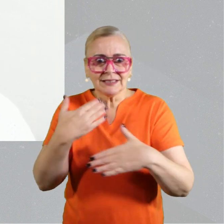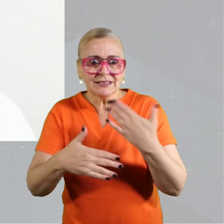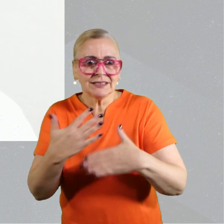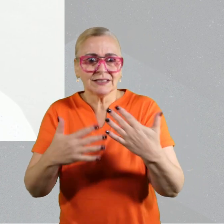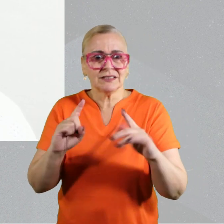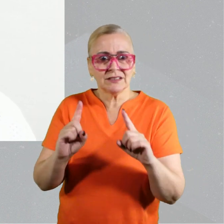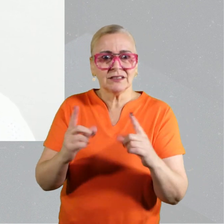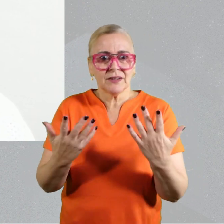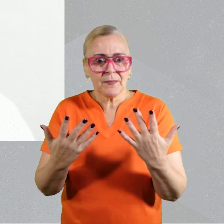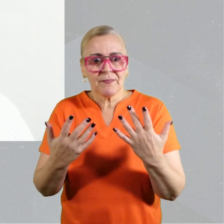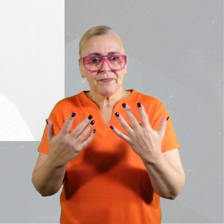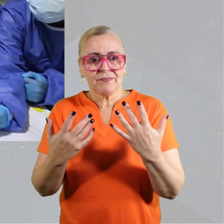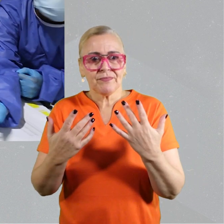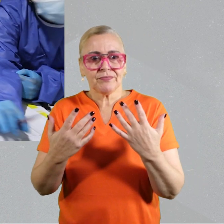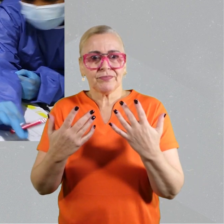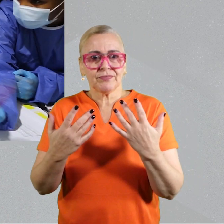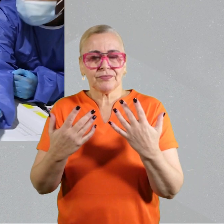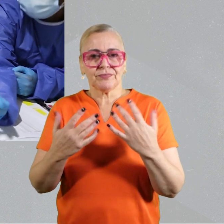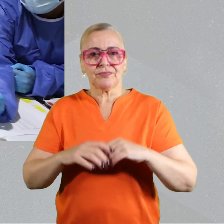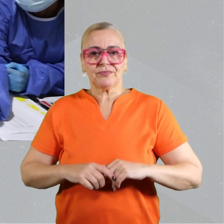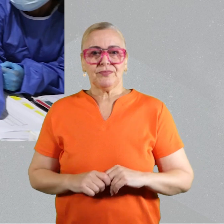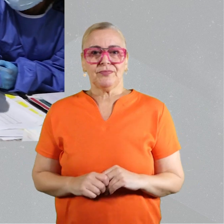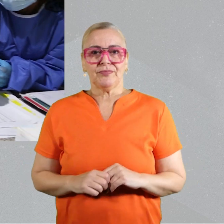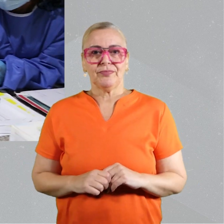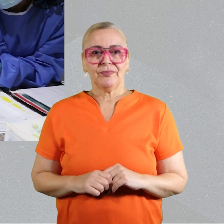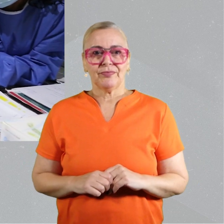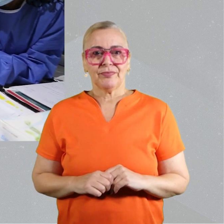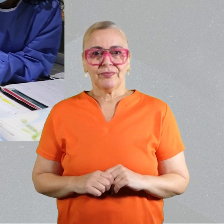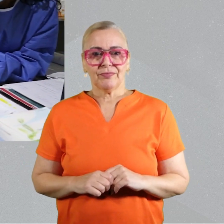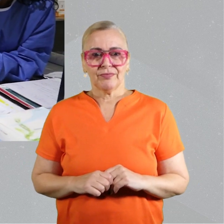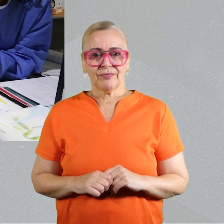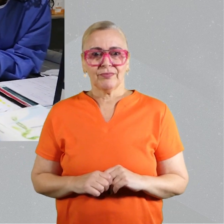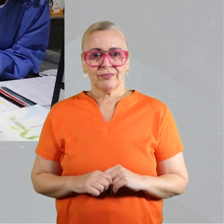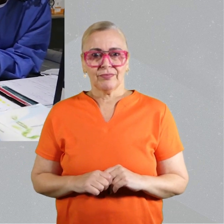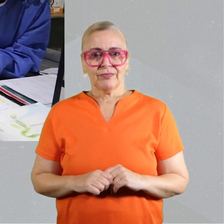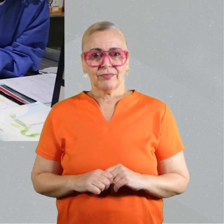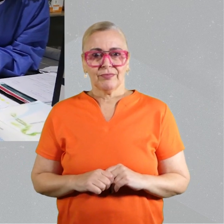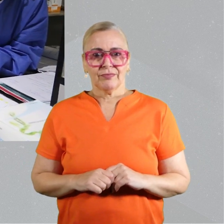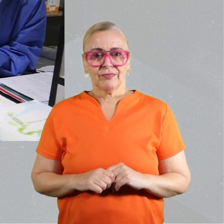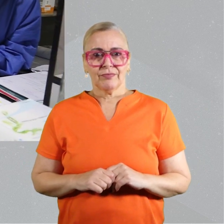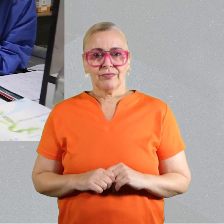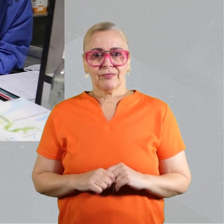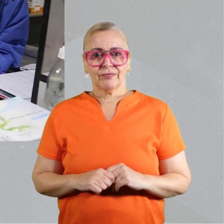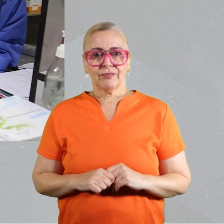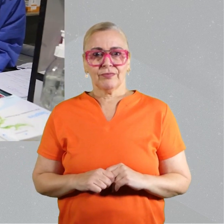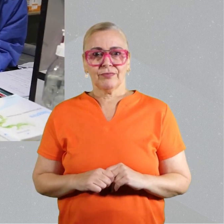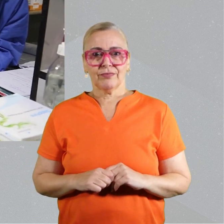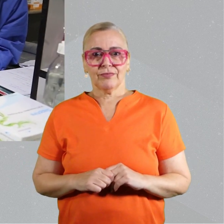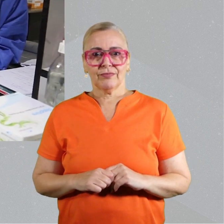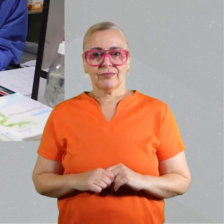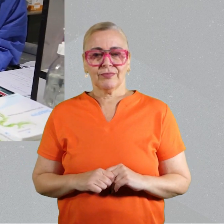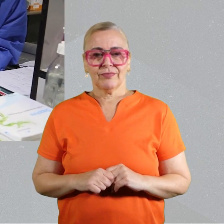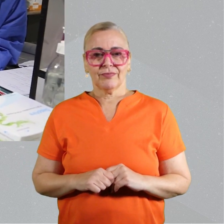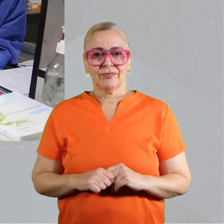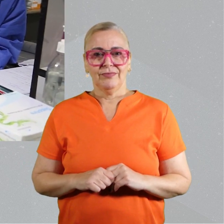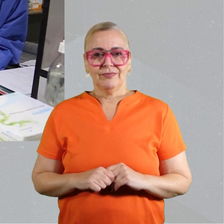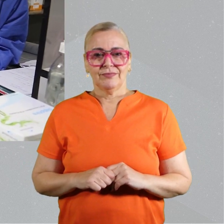there are a number of people that are interested in working with high-income country partners to make new discovery that can change